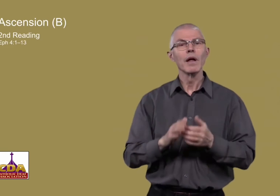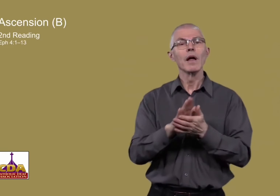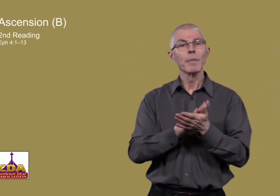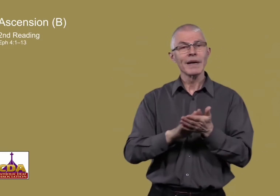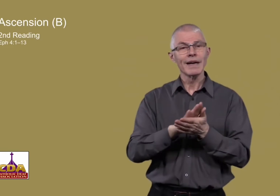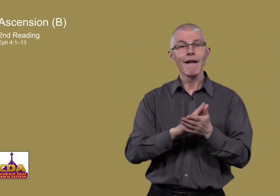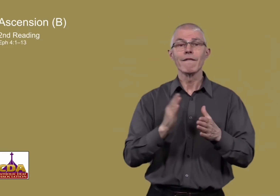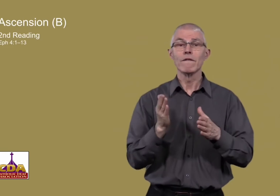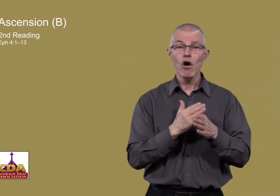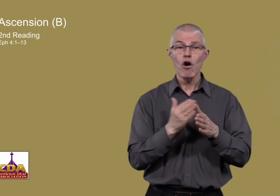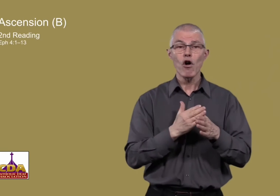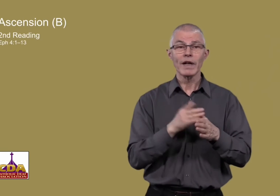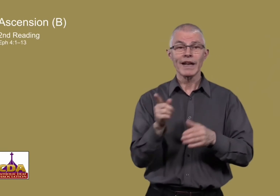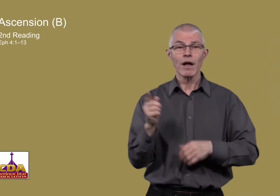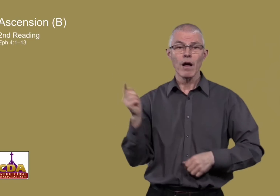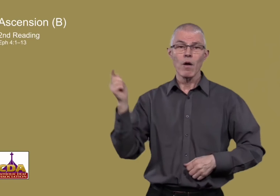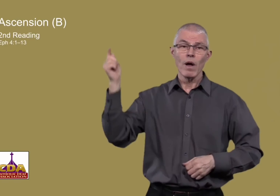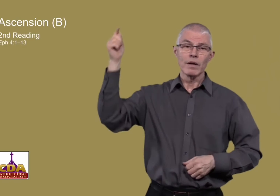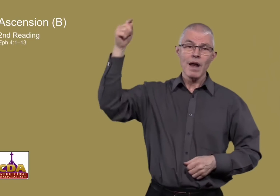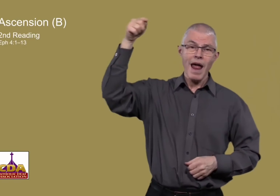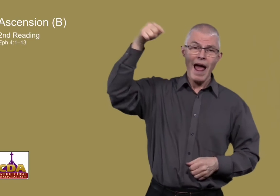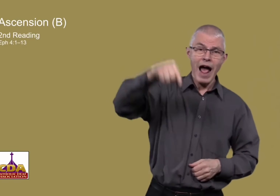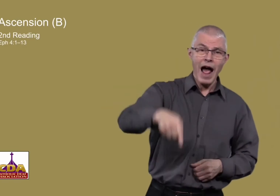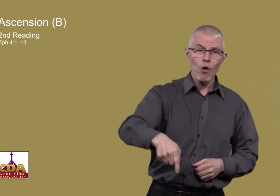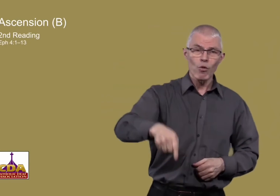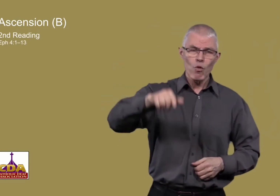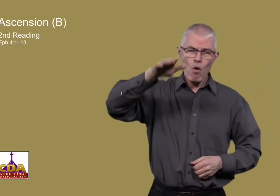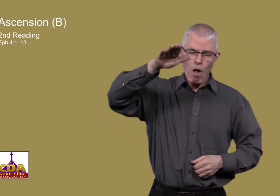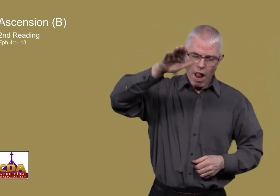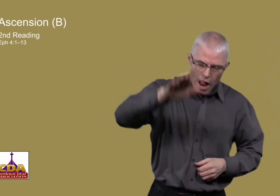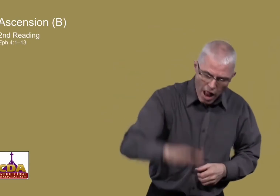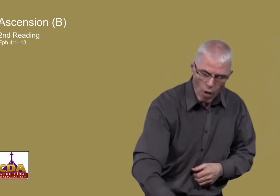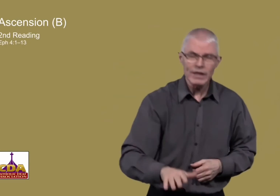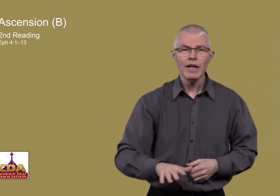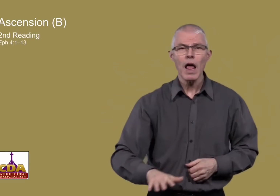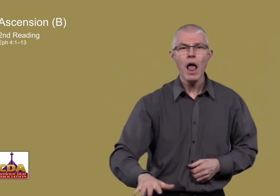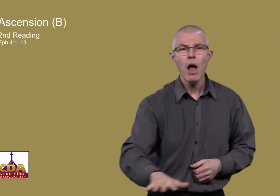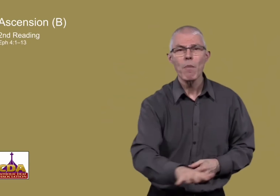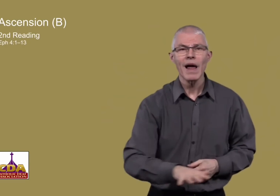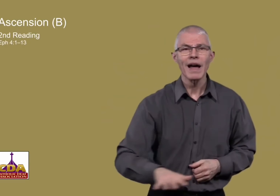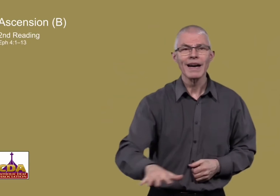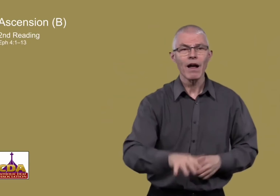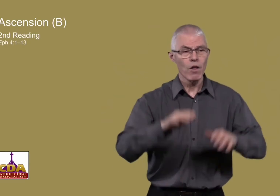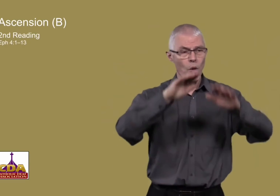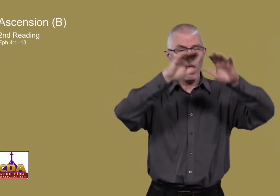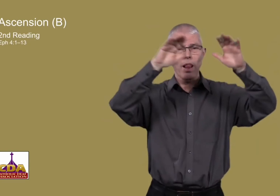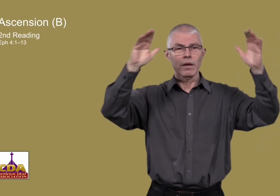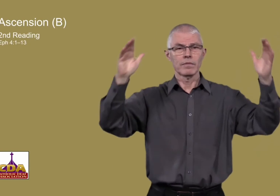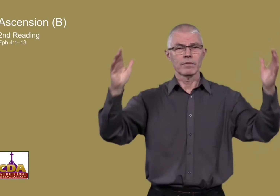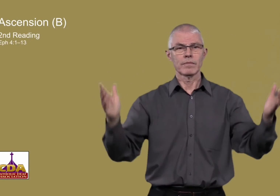It means that first he went down to the lowest place in the world.